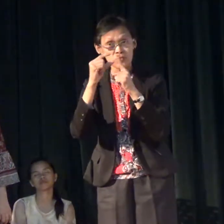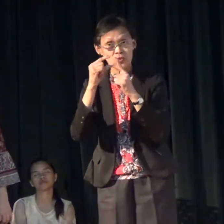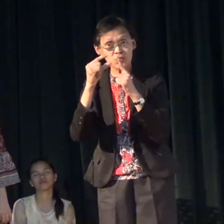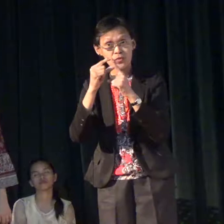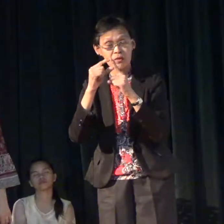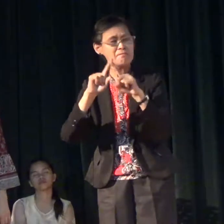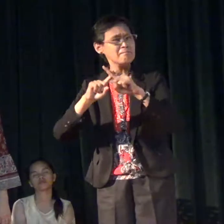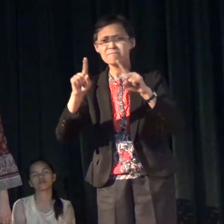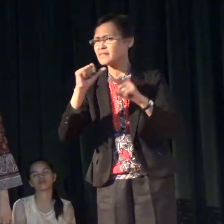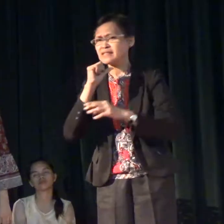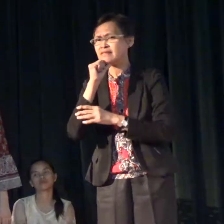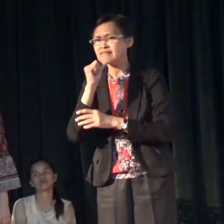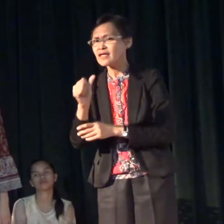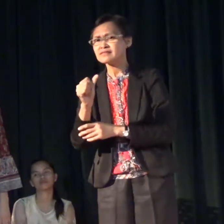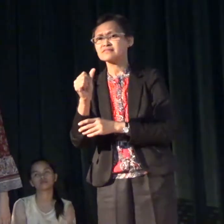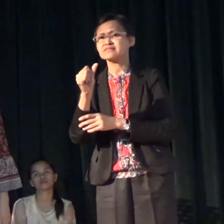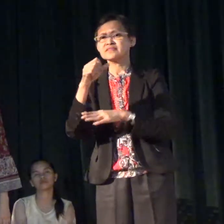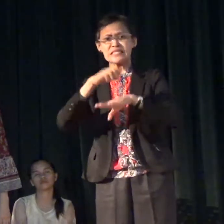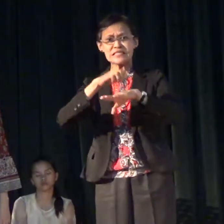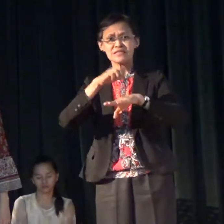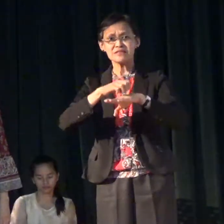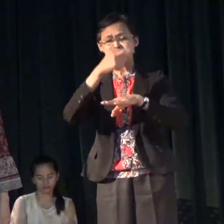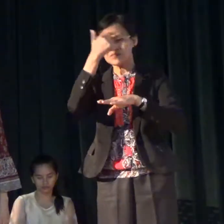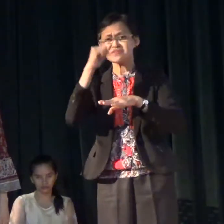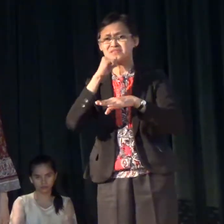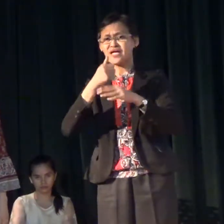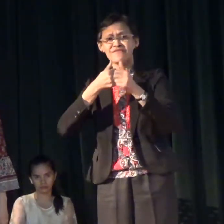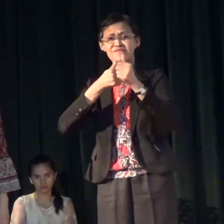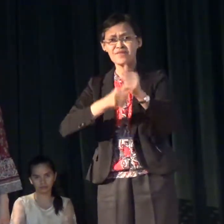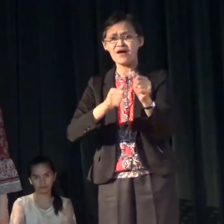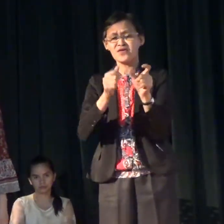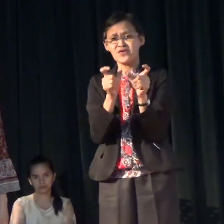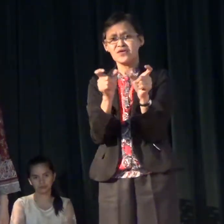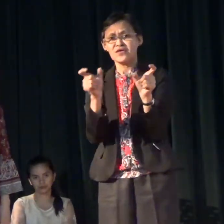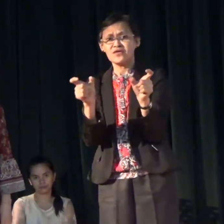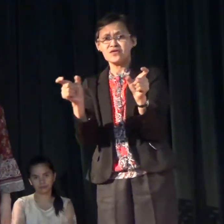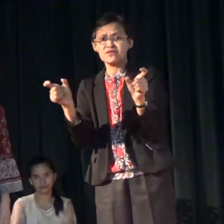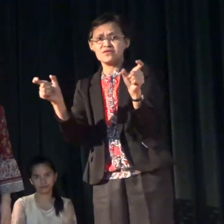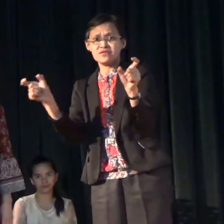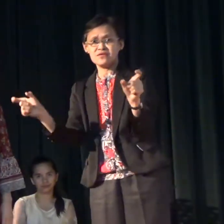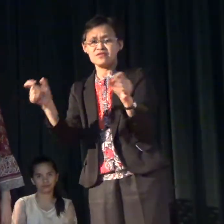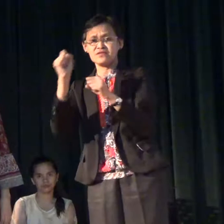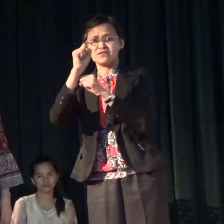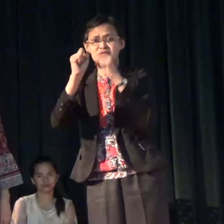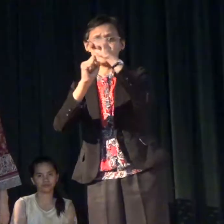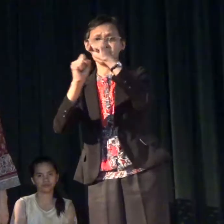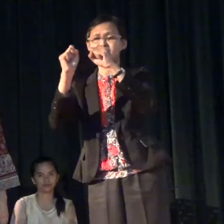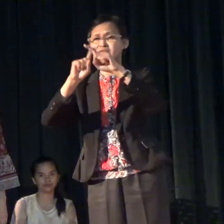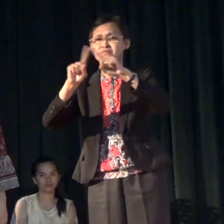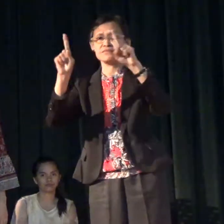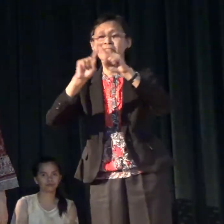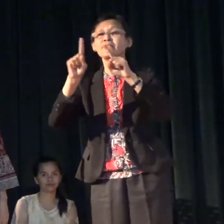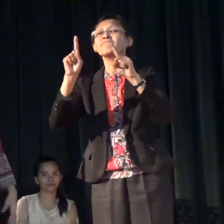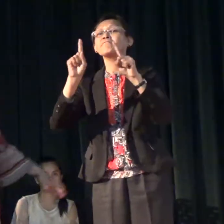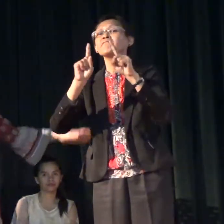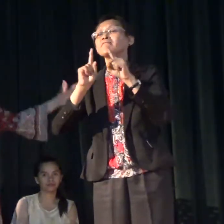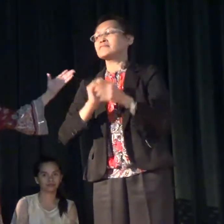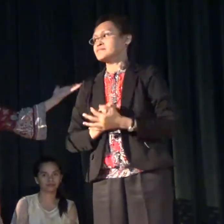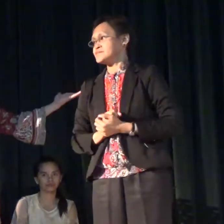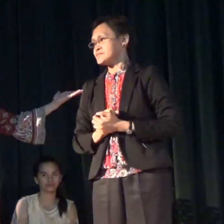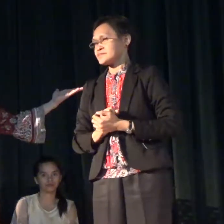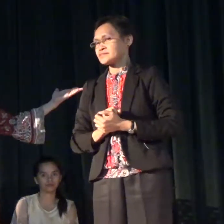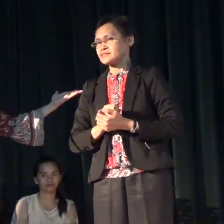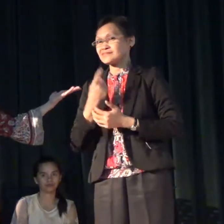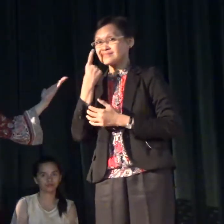But they are not English because they don't really follow the English structure. However, the